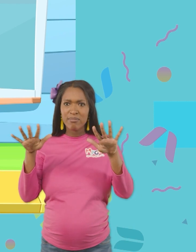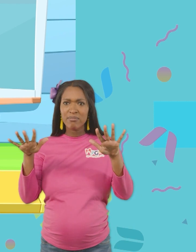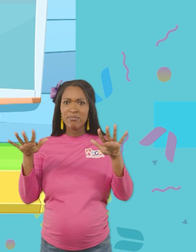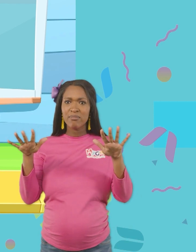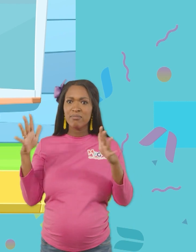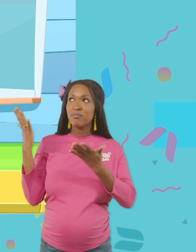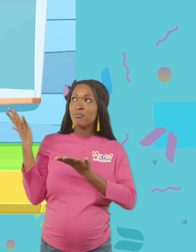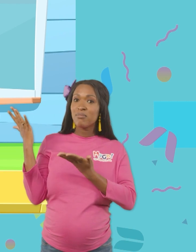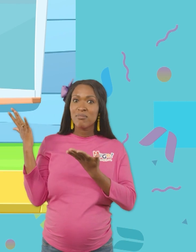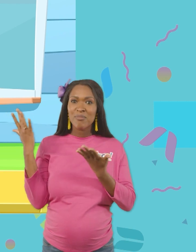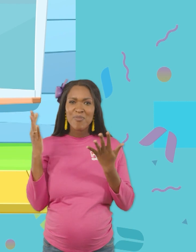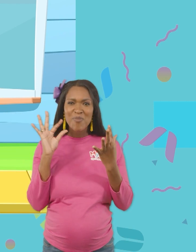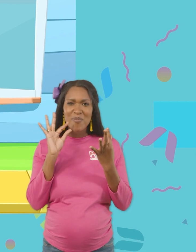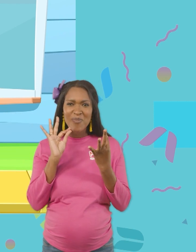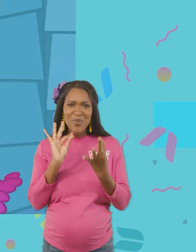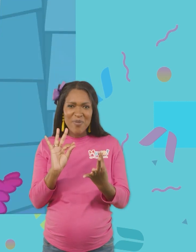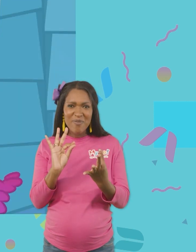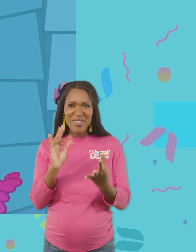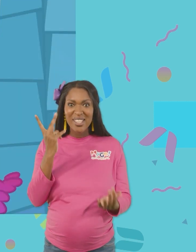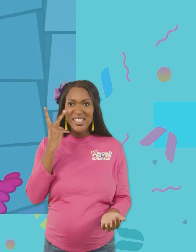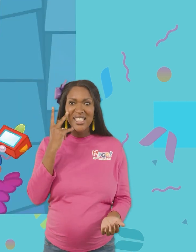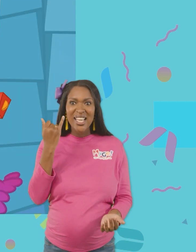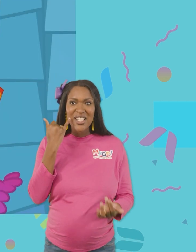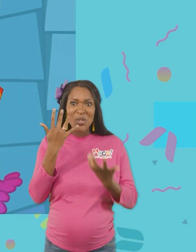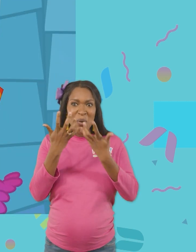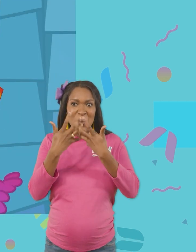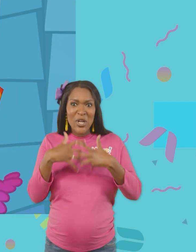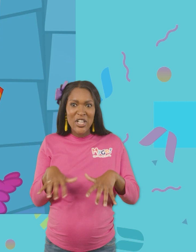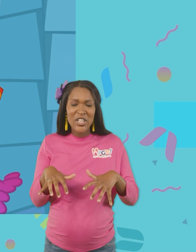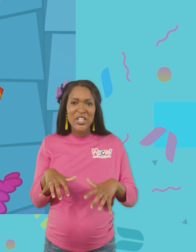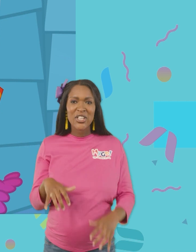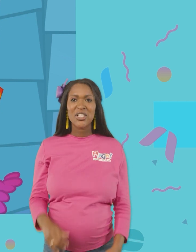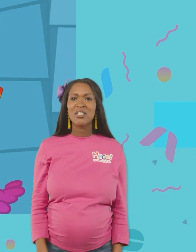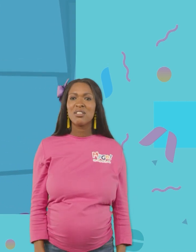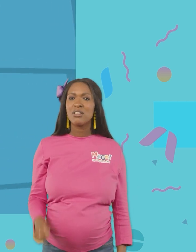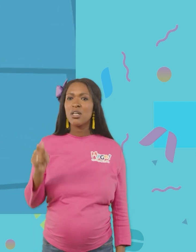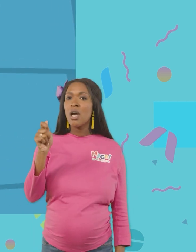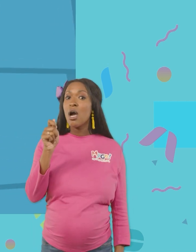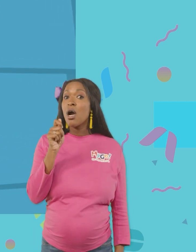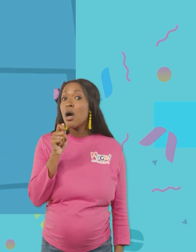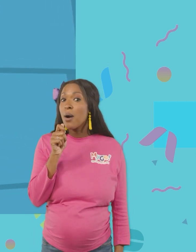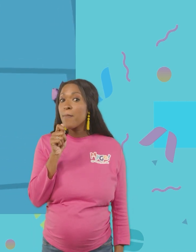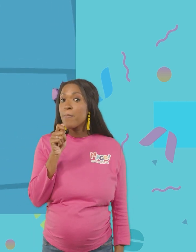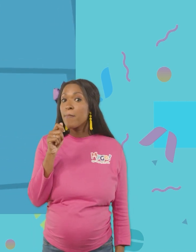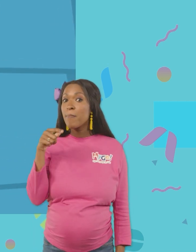Perfect. Now, let's see if it works. Look, it's the bandits.